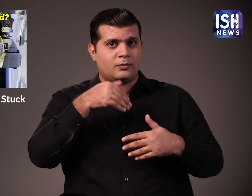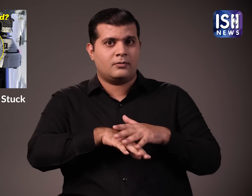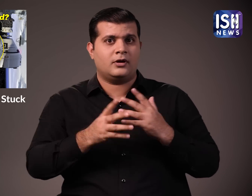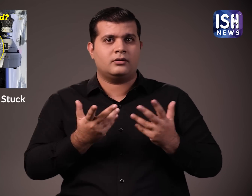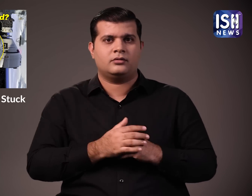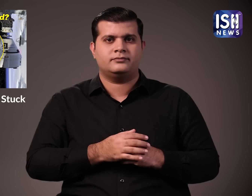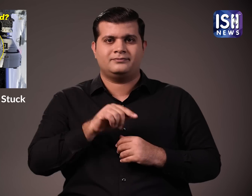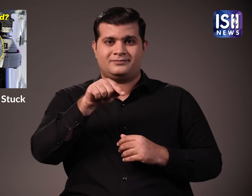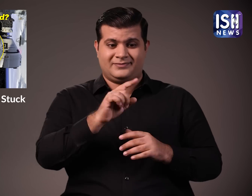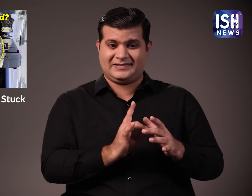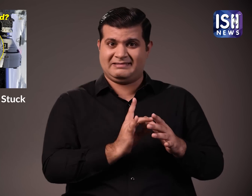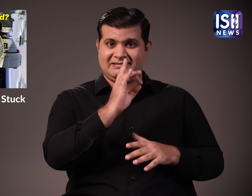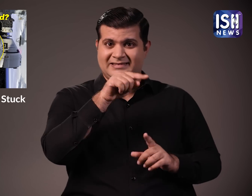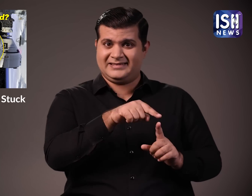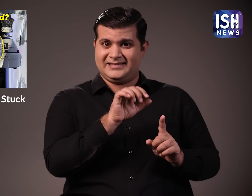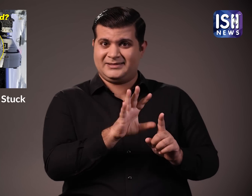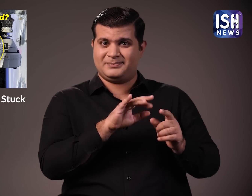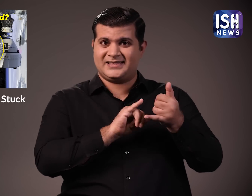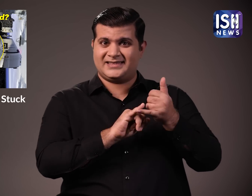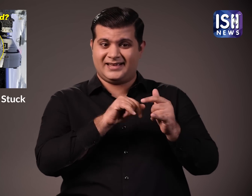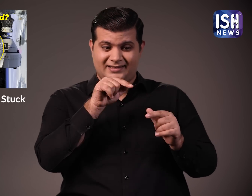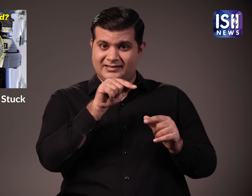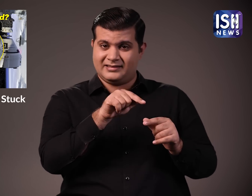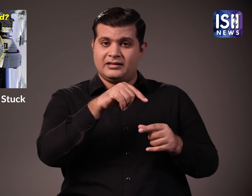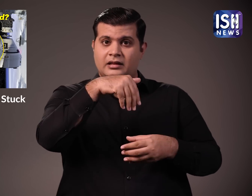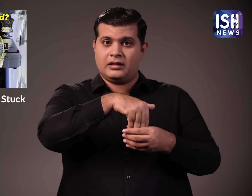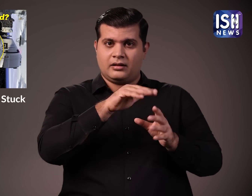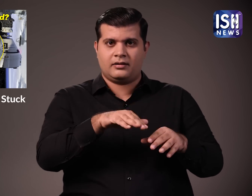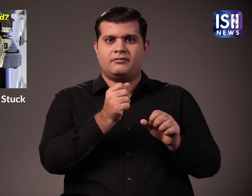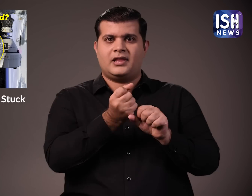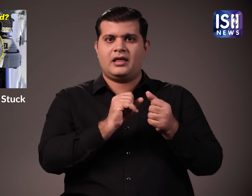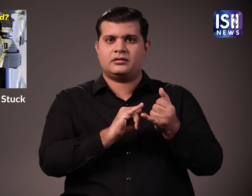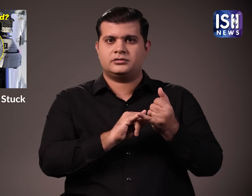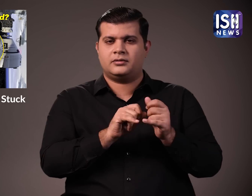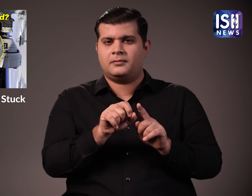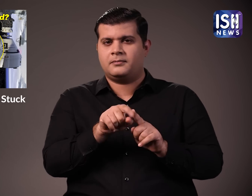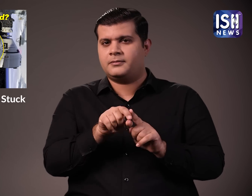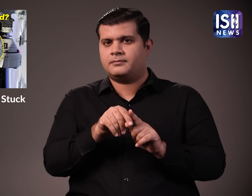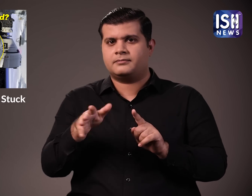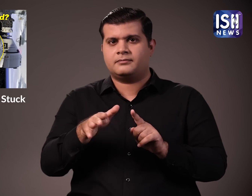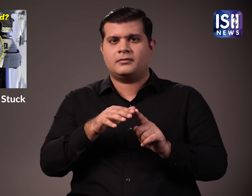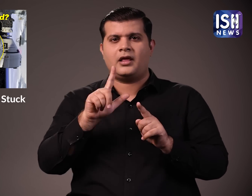a lot of worry because this and people are wondering whether the astronauts are stuck. What is the problem here? Here is the problem.